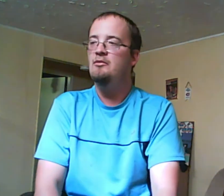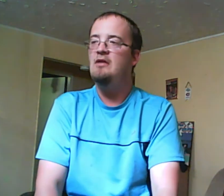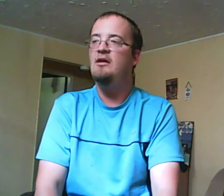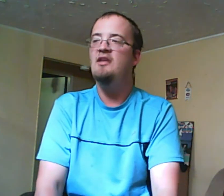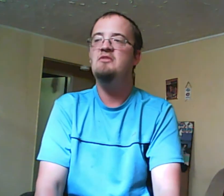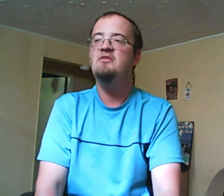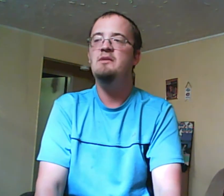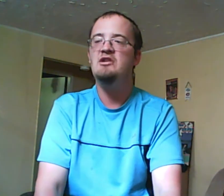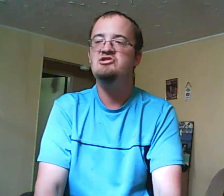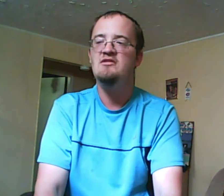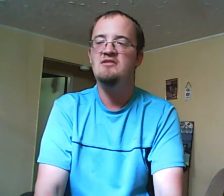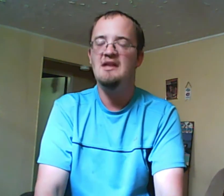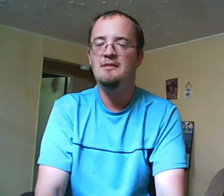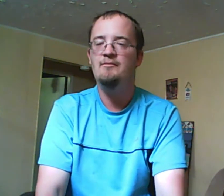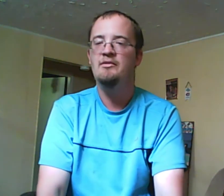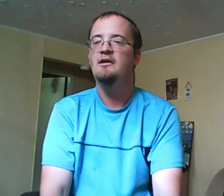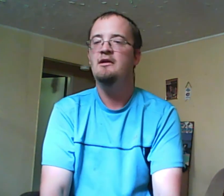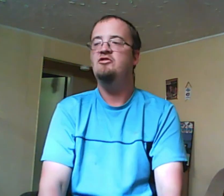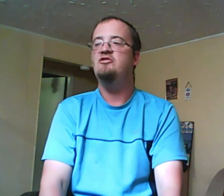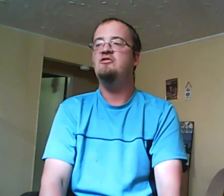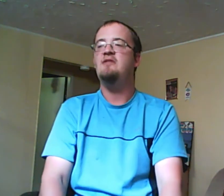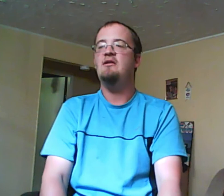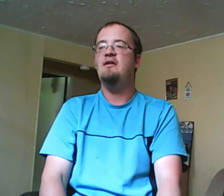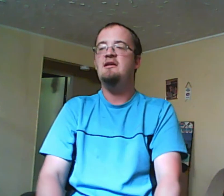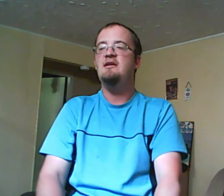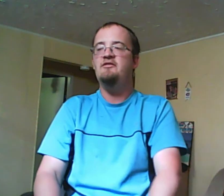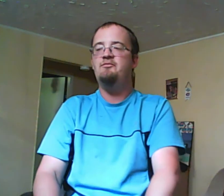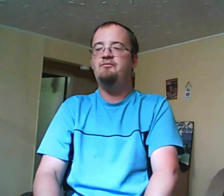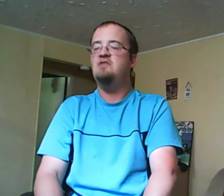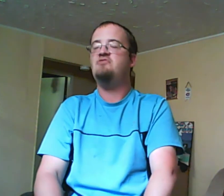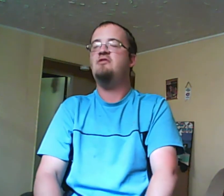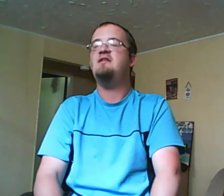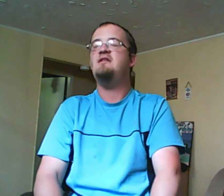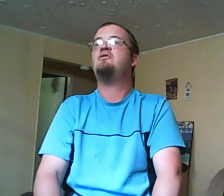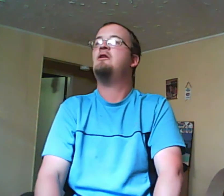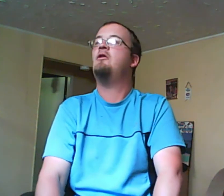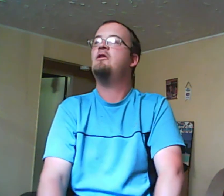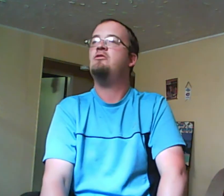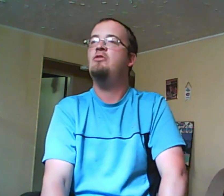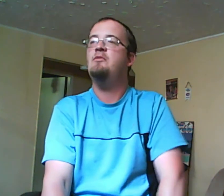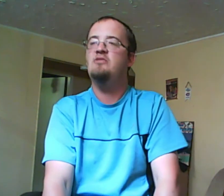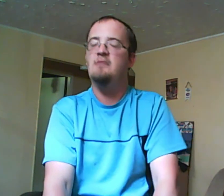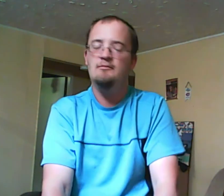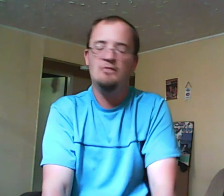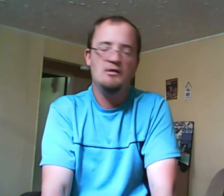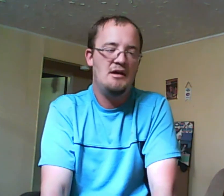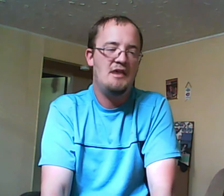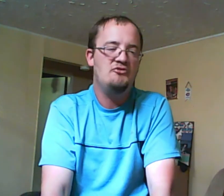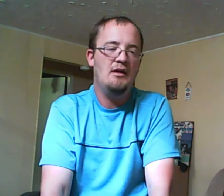put pressure on Snake to do something or else he could have destroyed Snake's career or the school birth career after all while he was